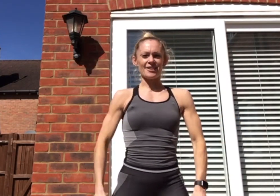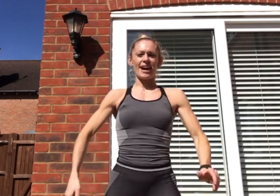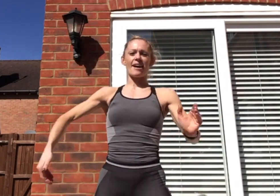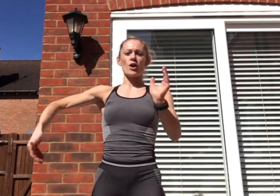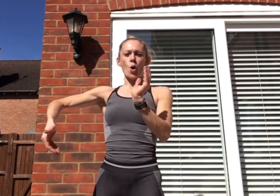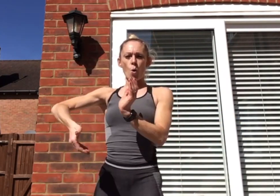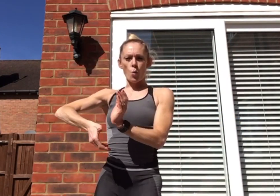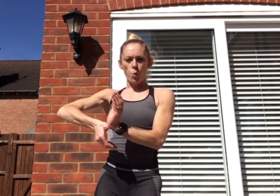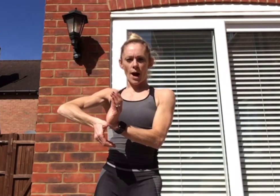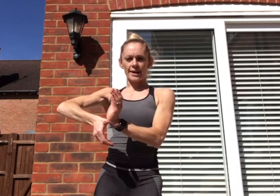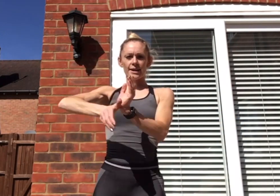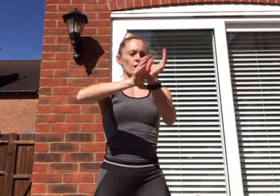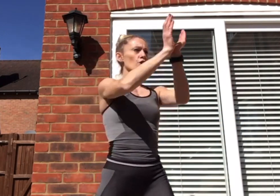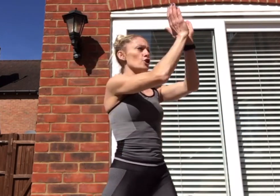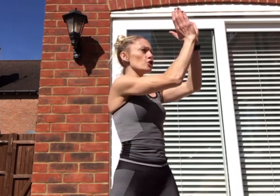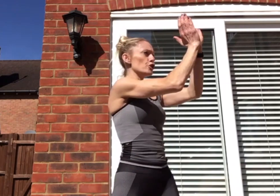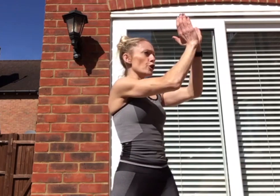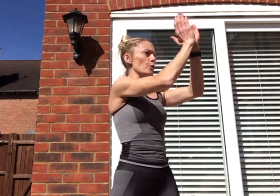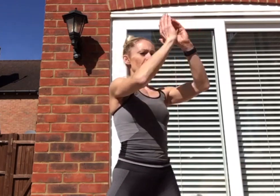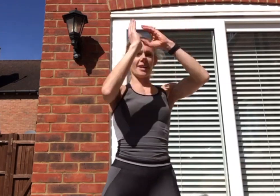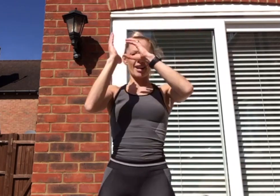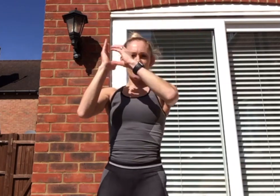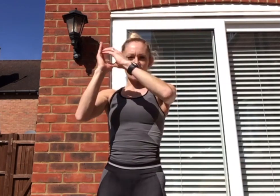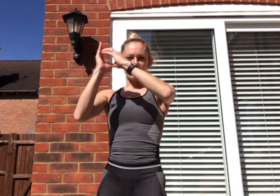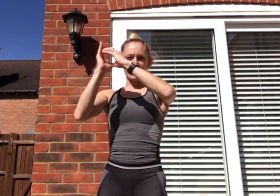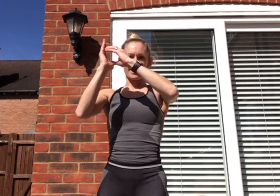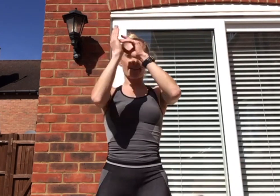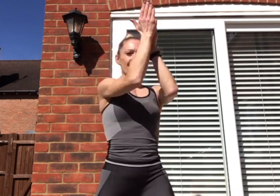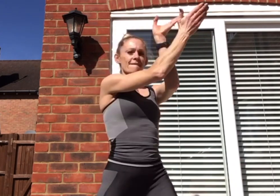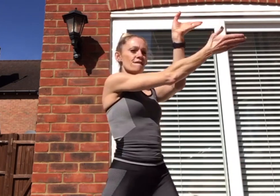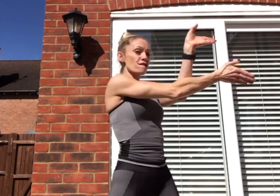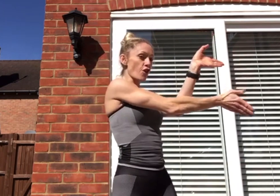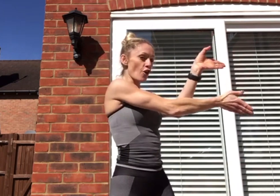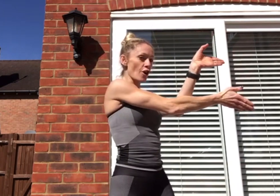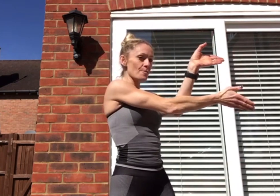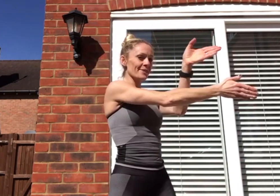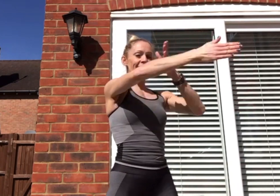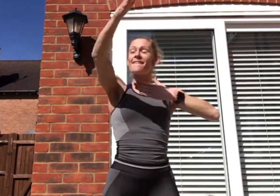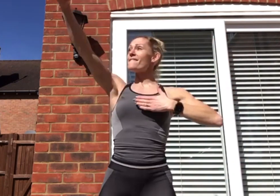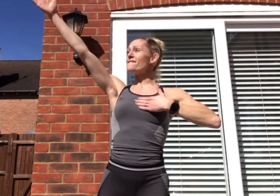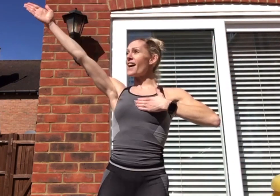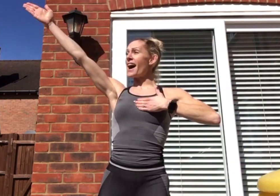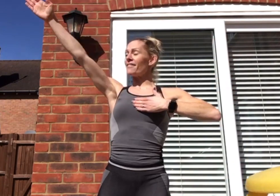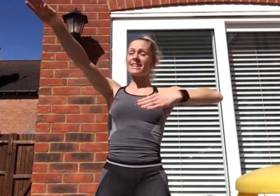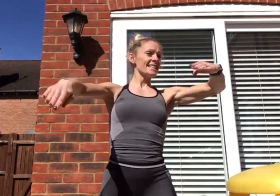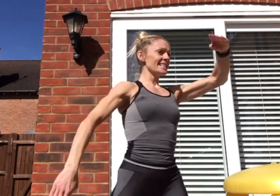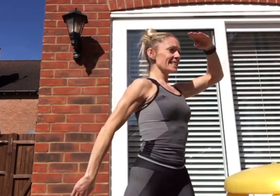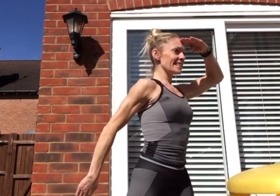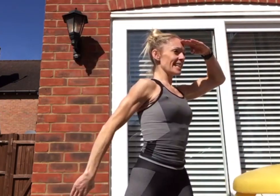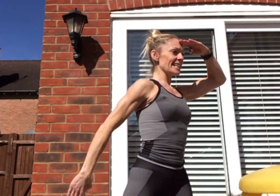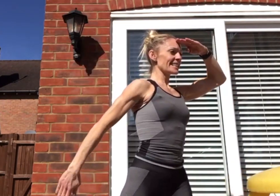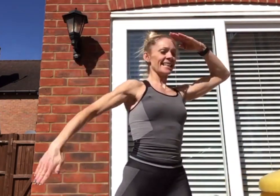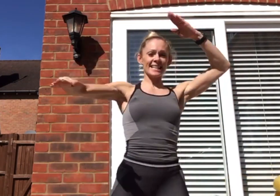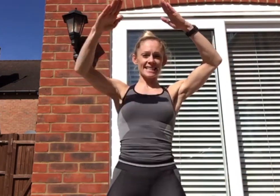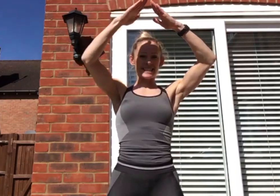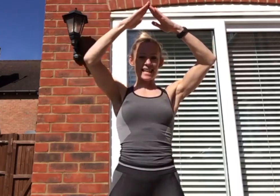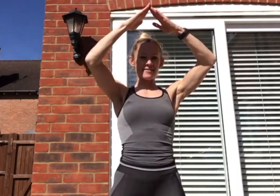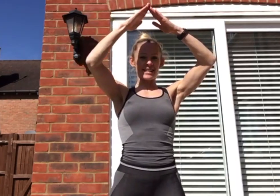So, you have 1, 2, 3, 4, 5, 6, 7,